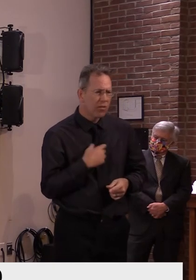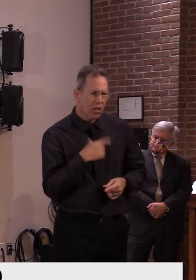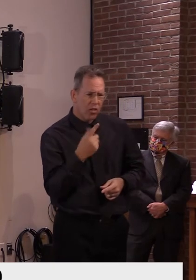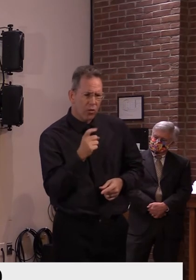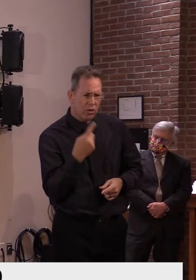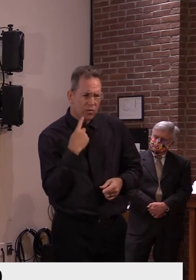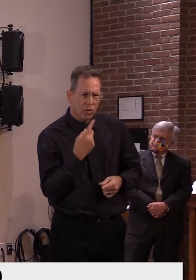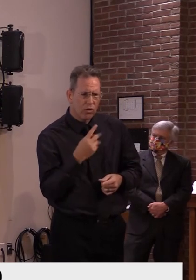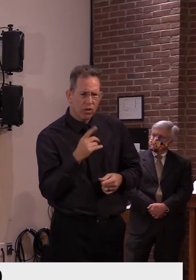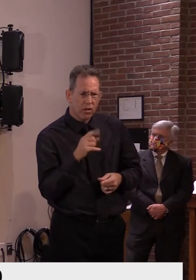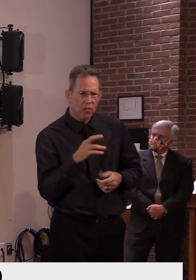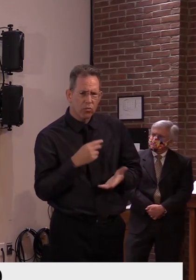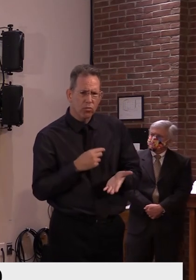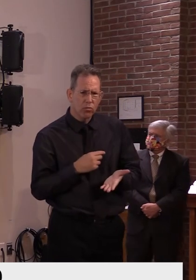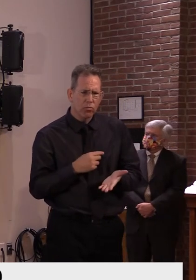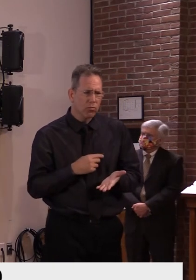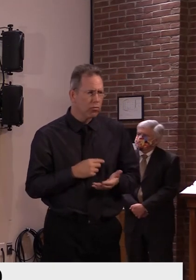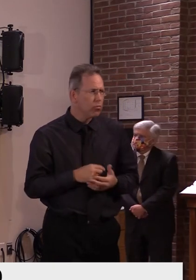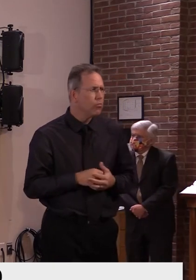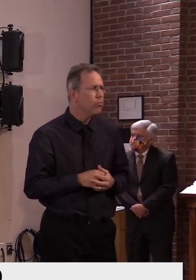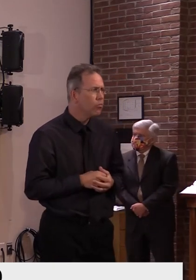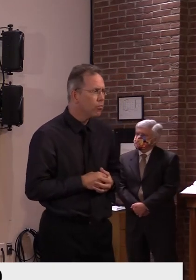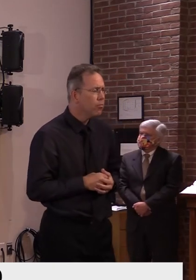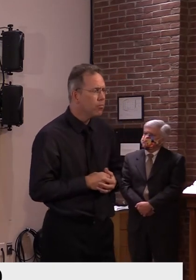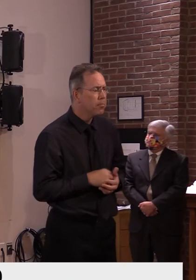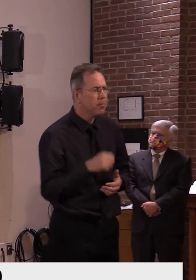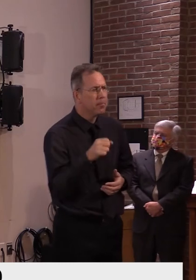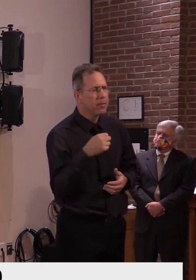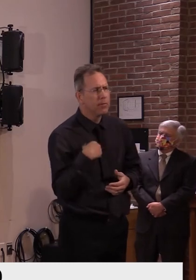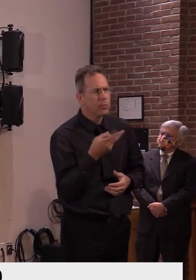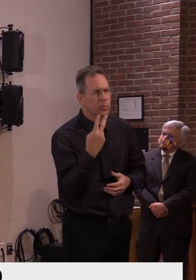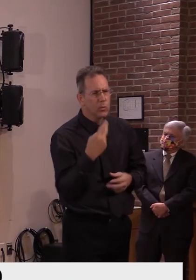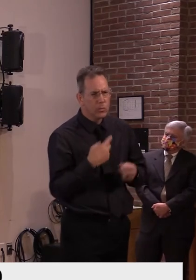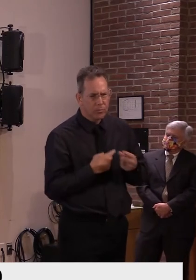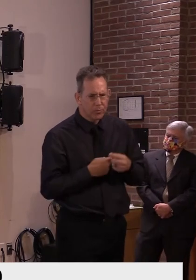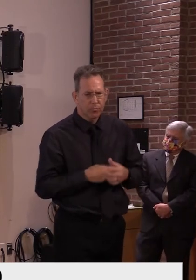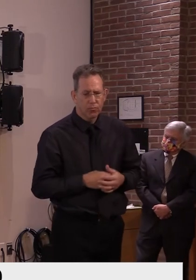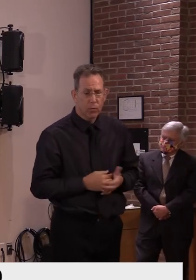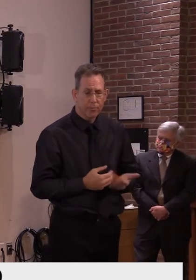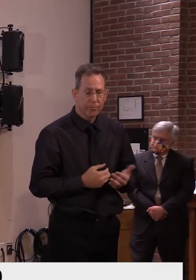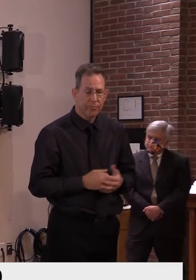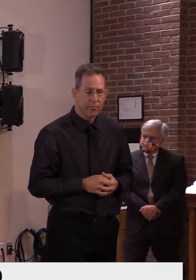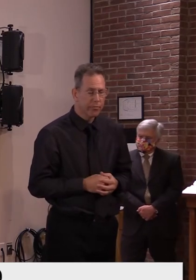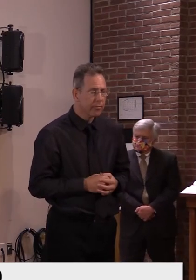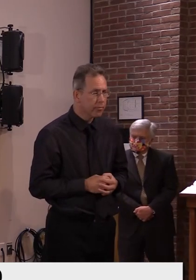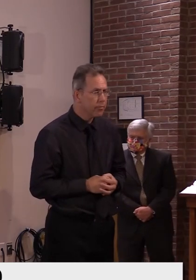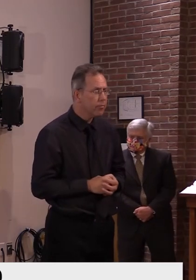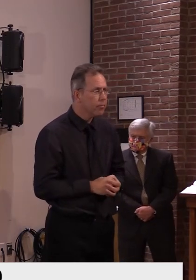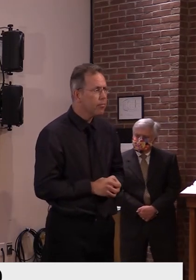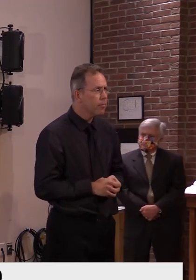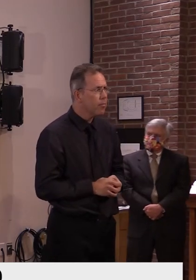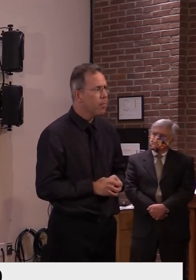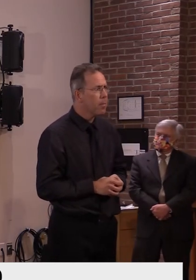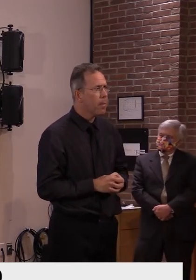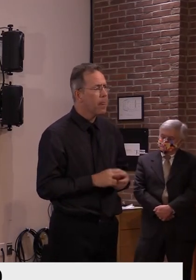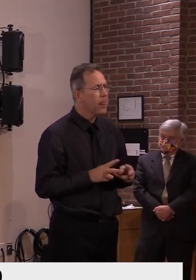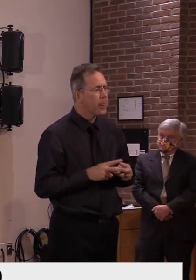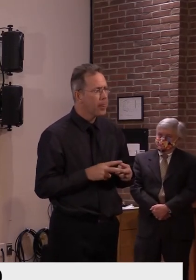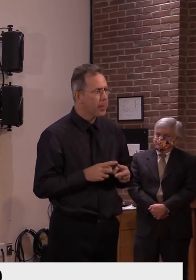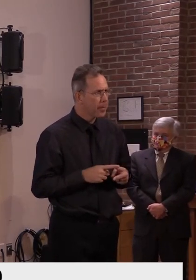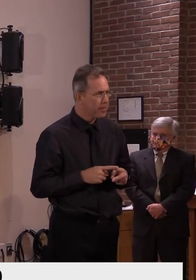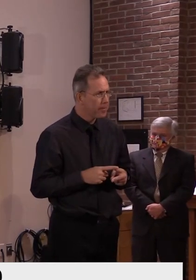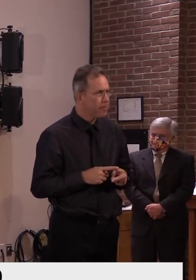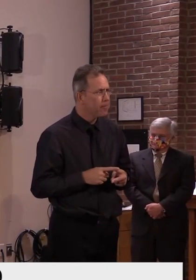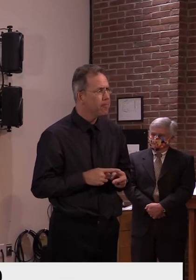Yes, I have two follow-ups for Mark Levine. So would you suggest that all students be tested every week going forward